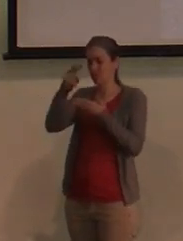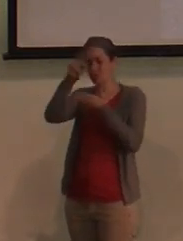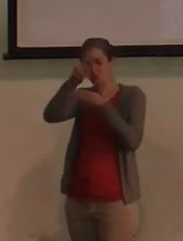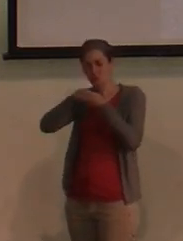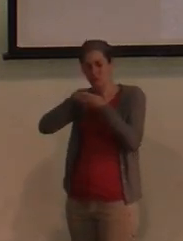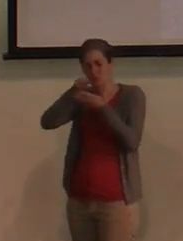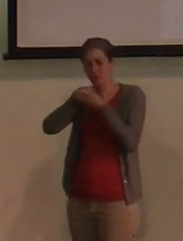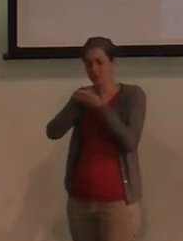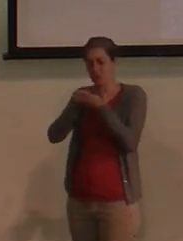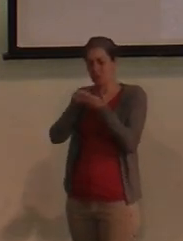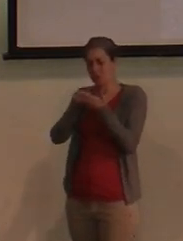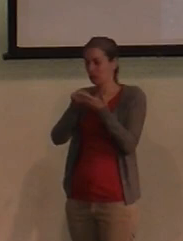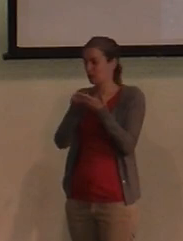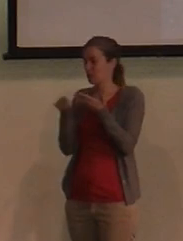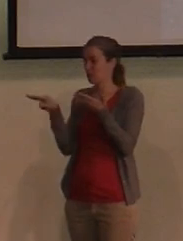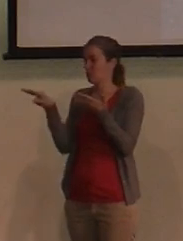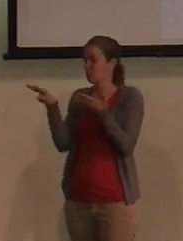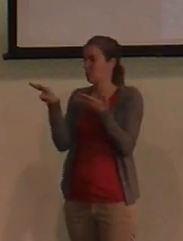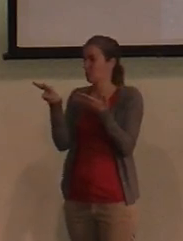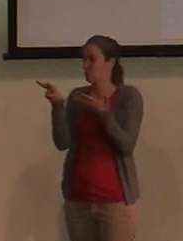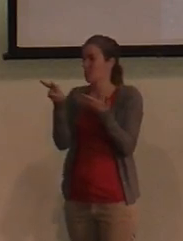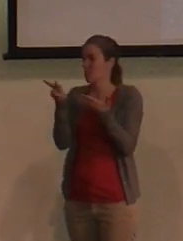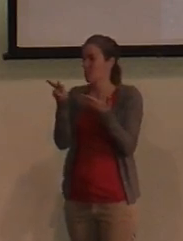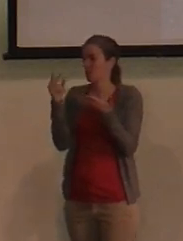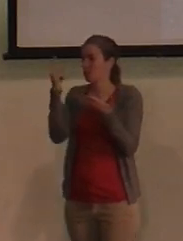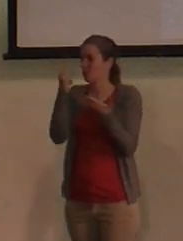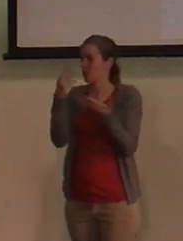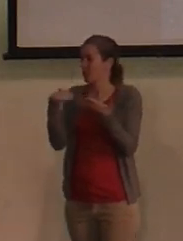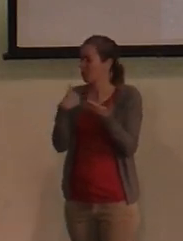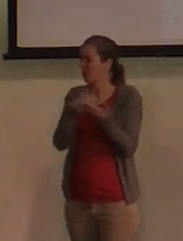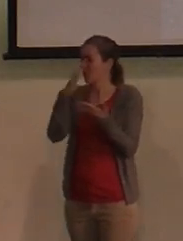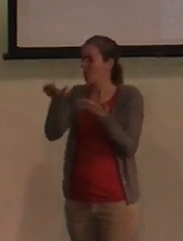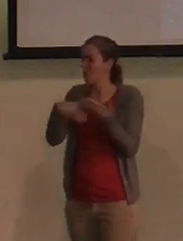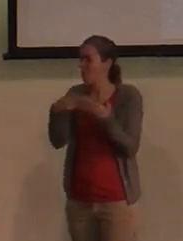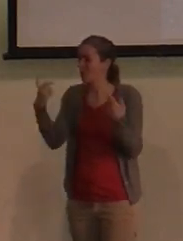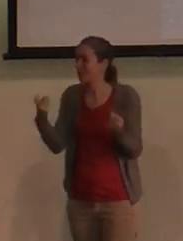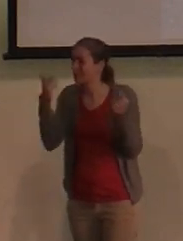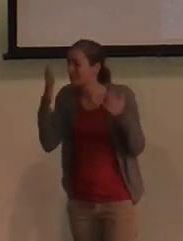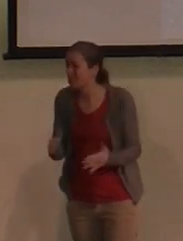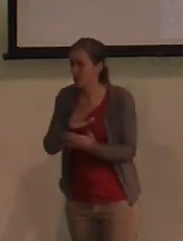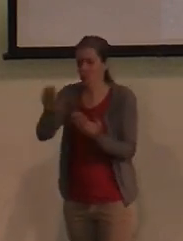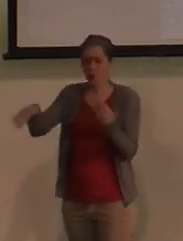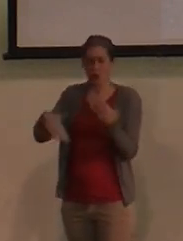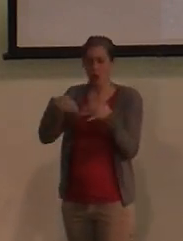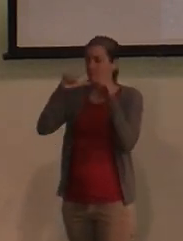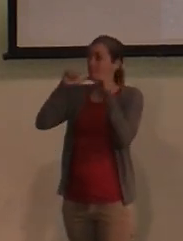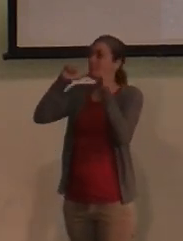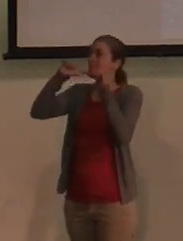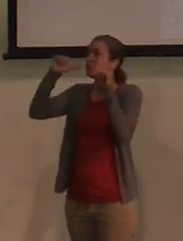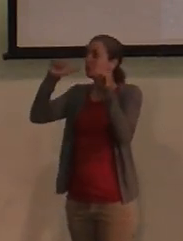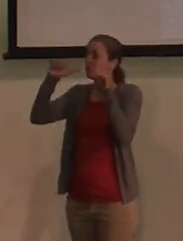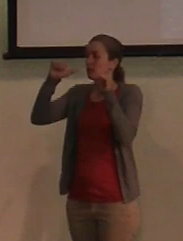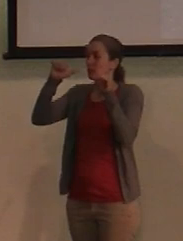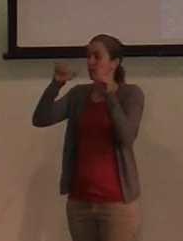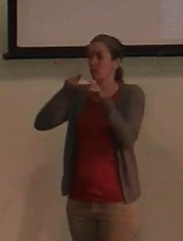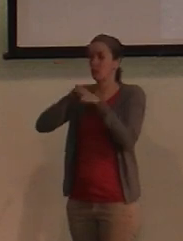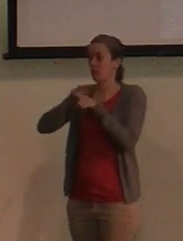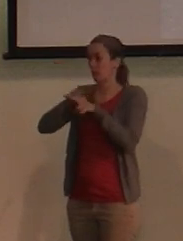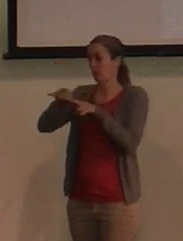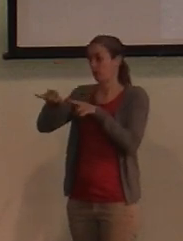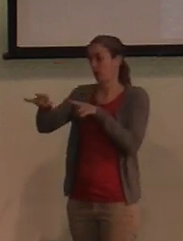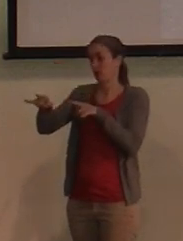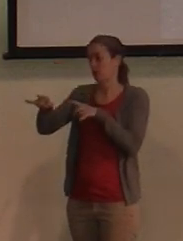realizing that all of us are sinners. All of us have betrayed Jesus. And just as much as Jesus reinstated